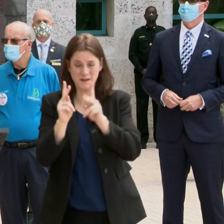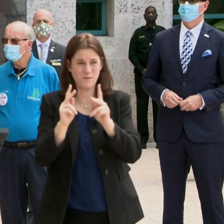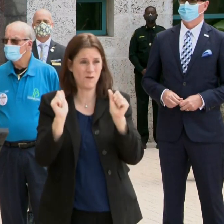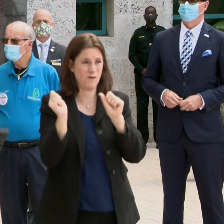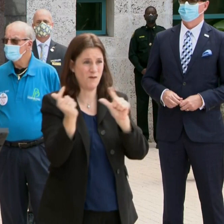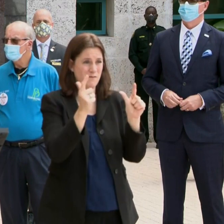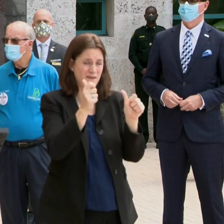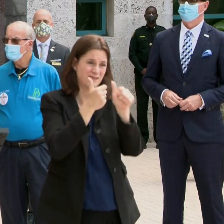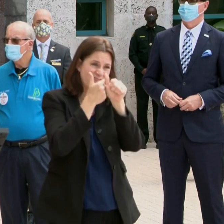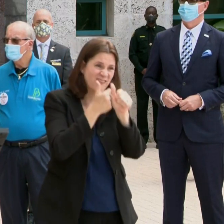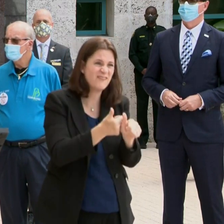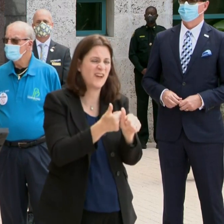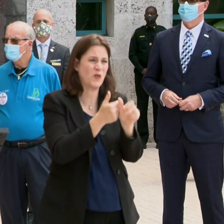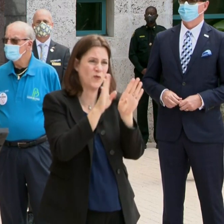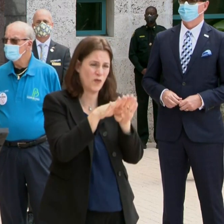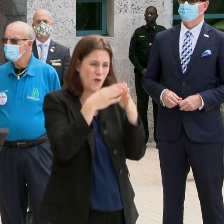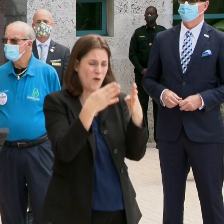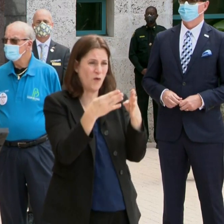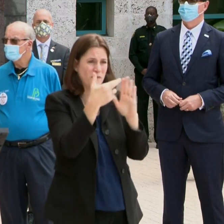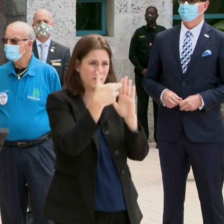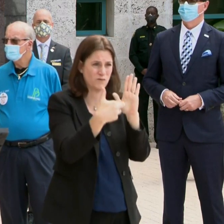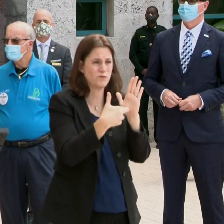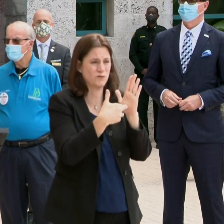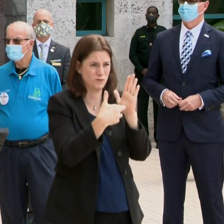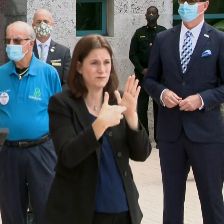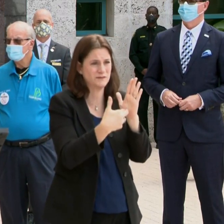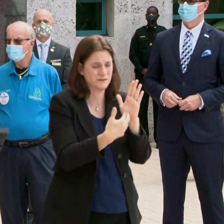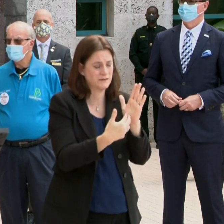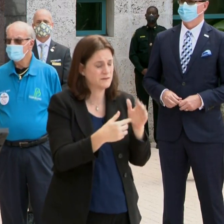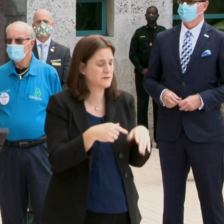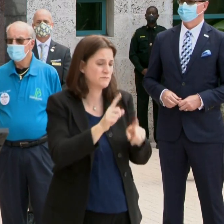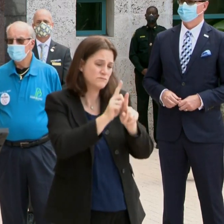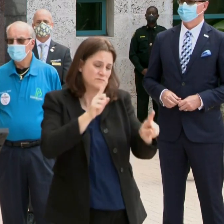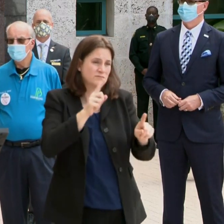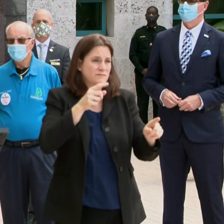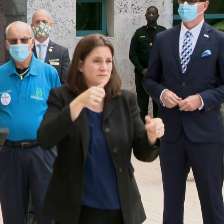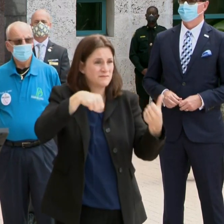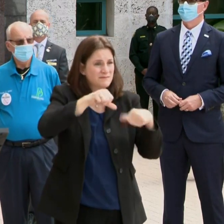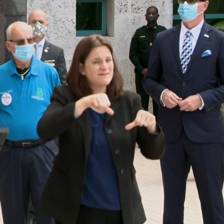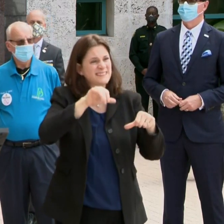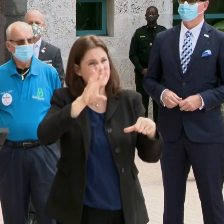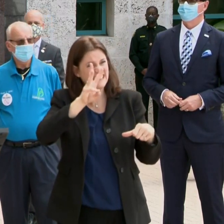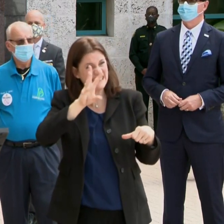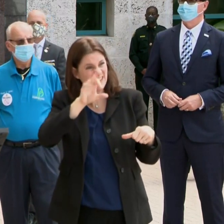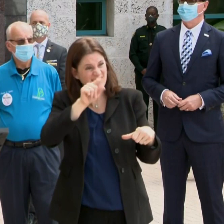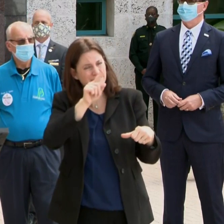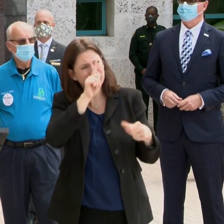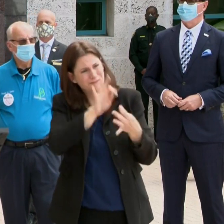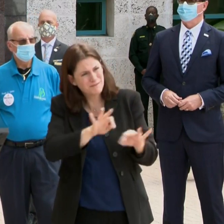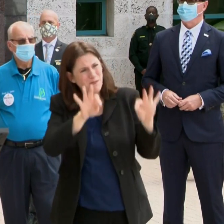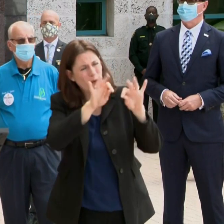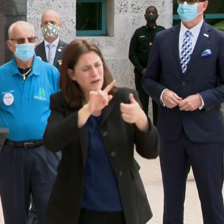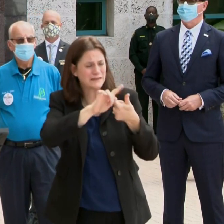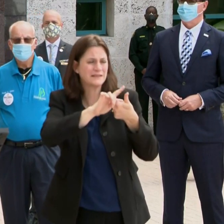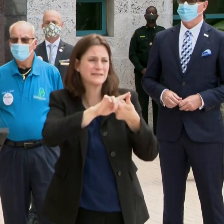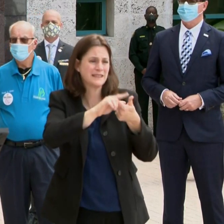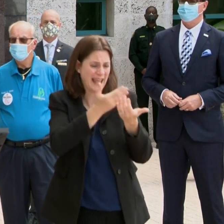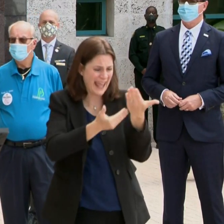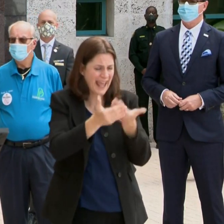the reopening guidelines. Social distancing is so important. Hand washing